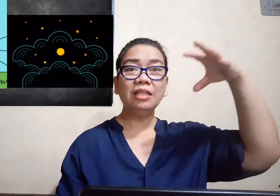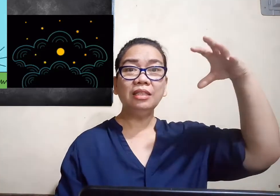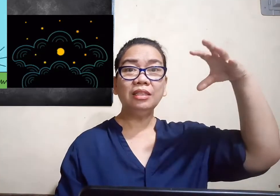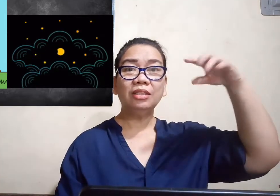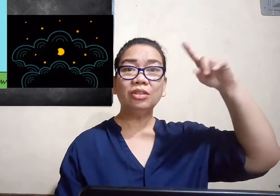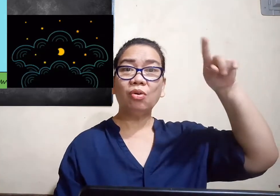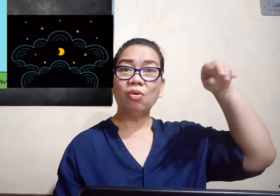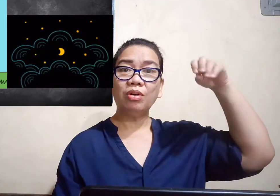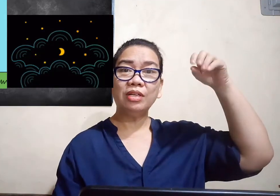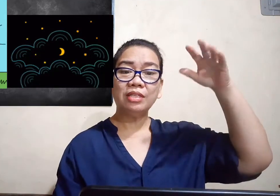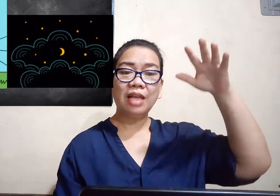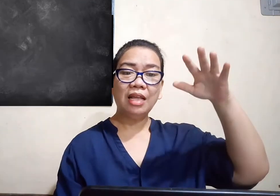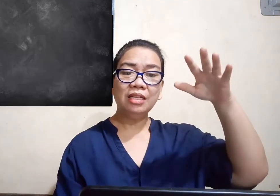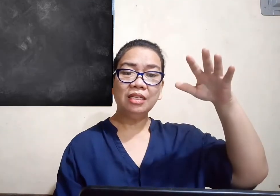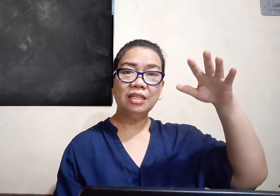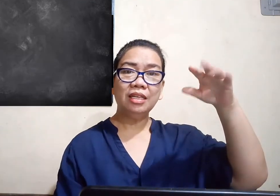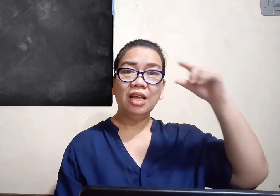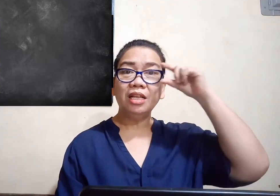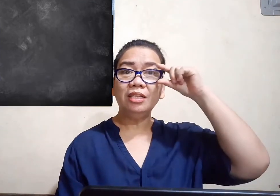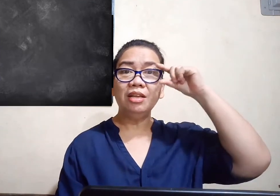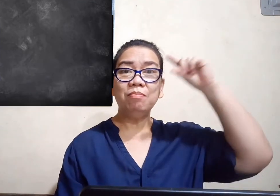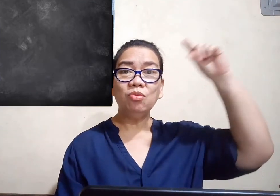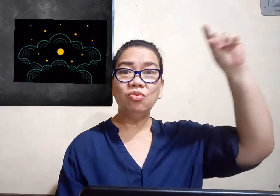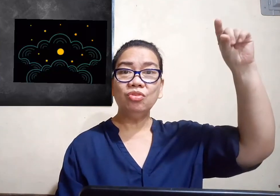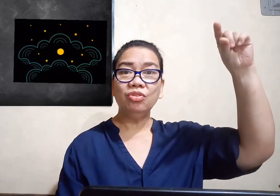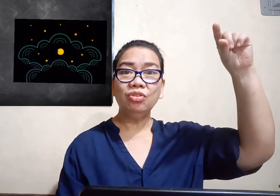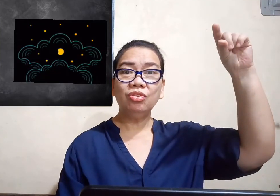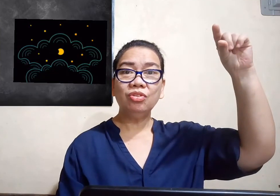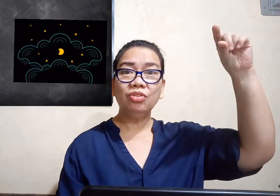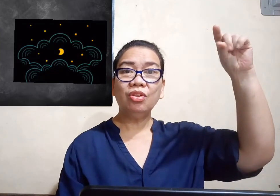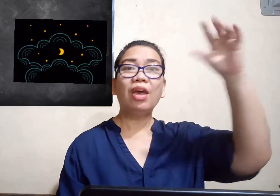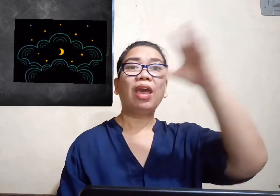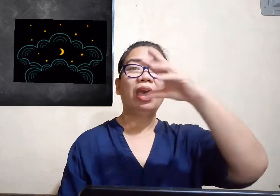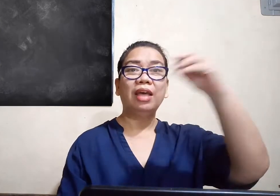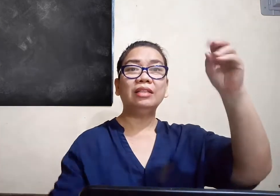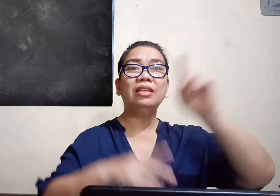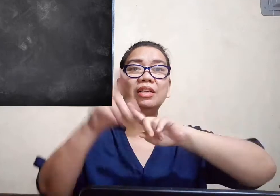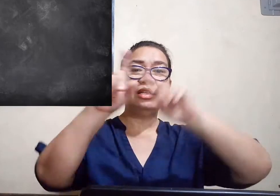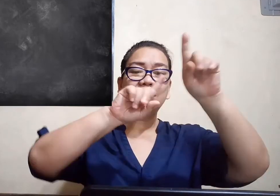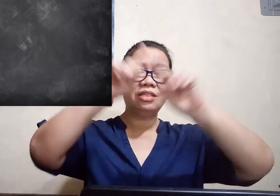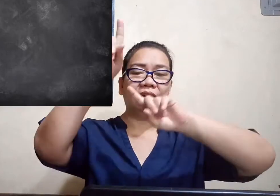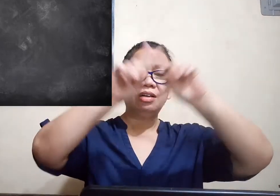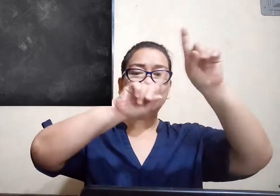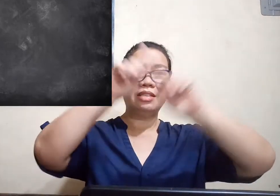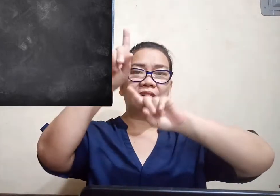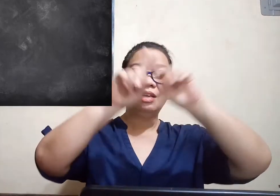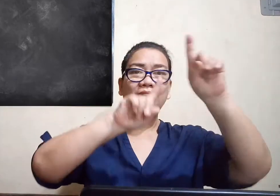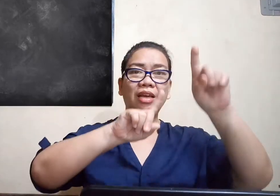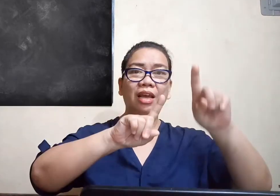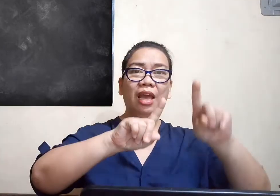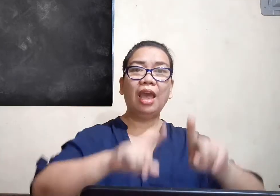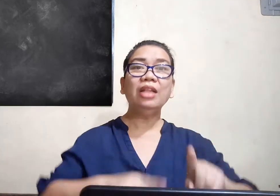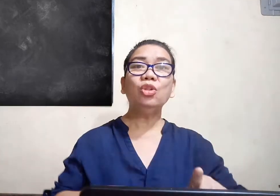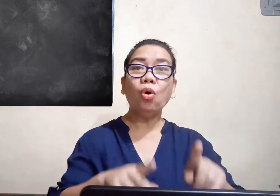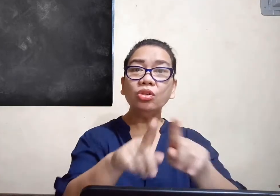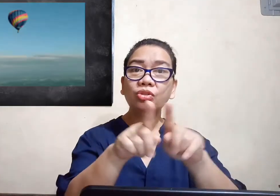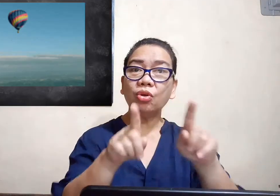or the Sun the moon and the stars and also